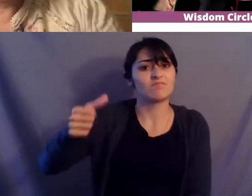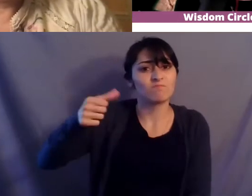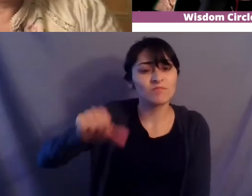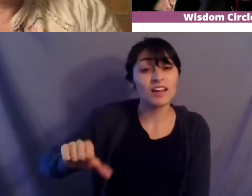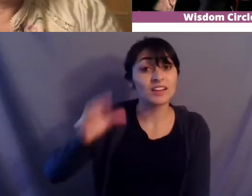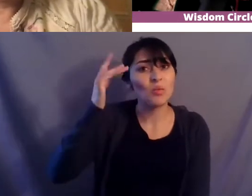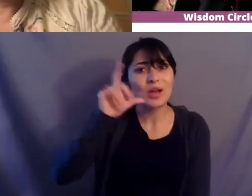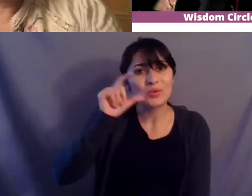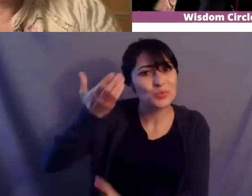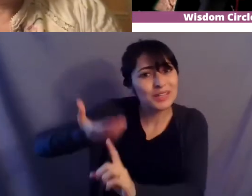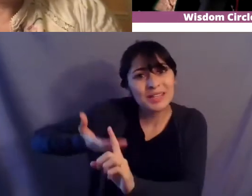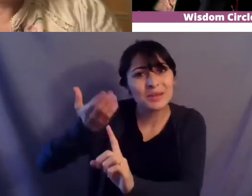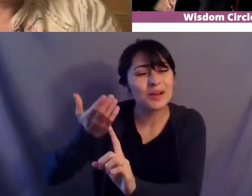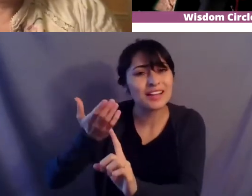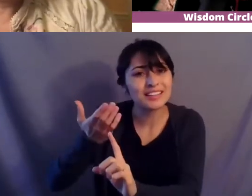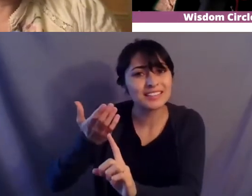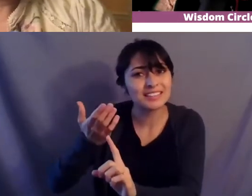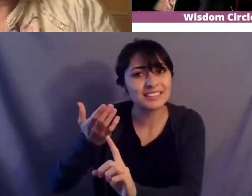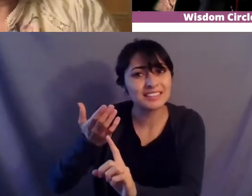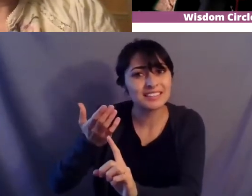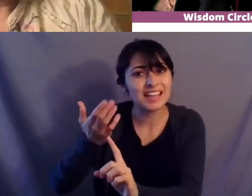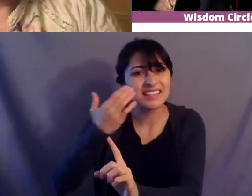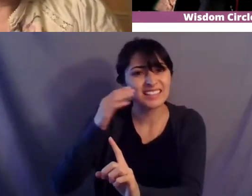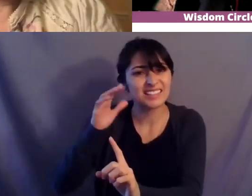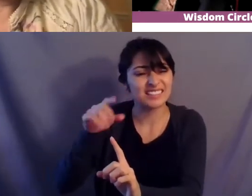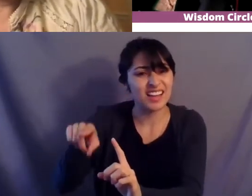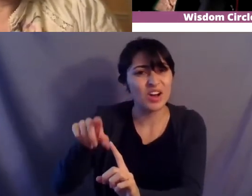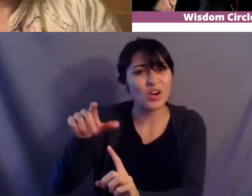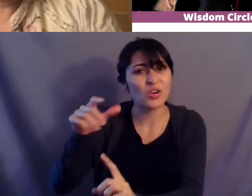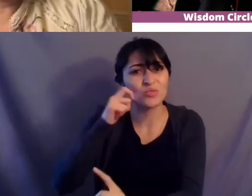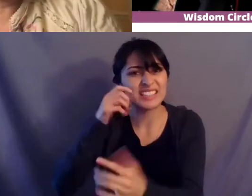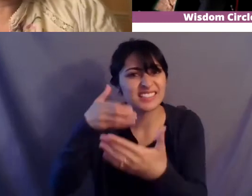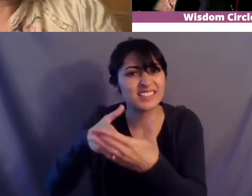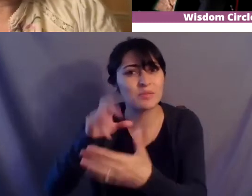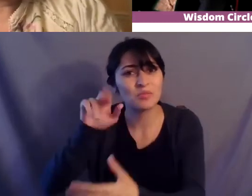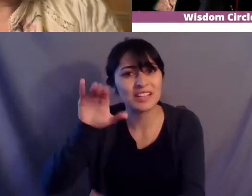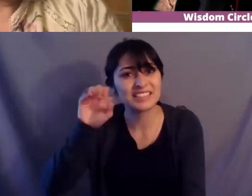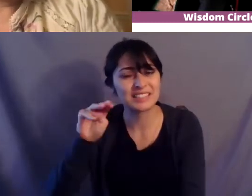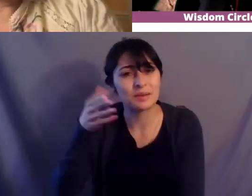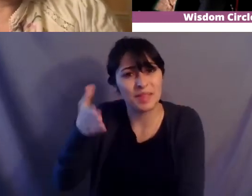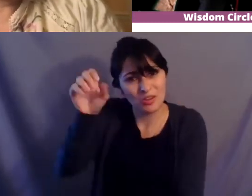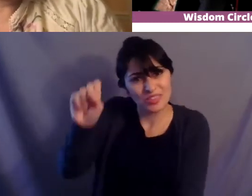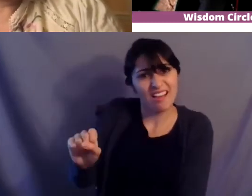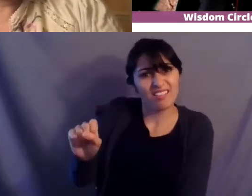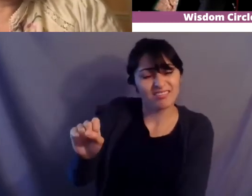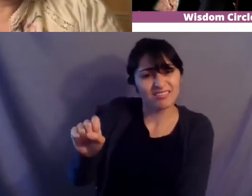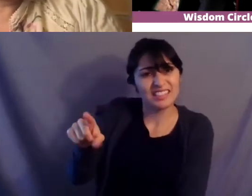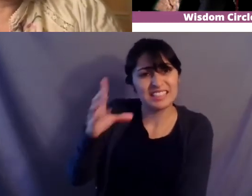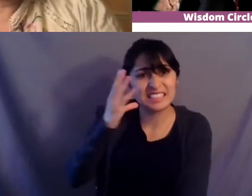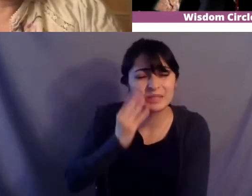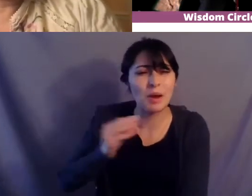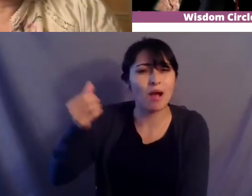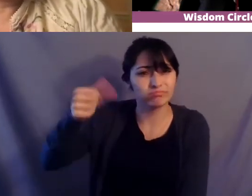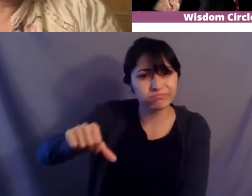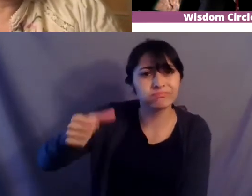he was because of the extreme crushing racism of the south um that that if i